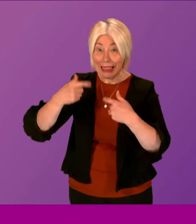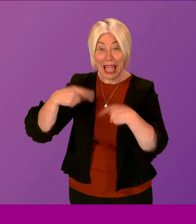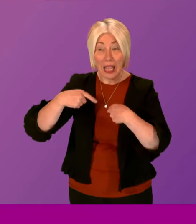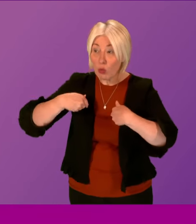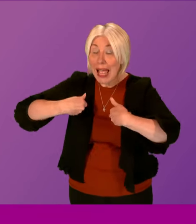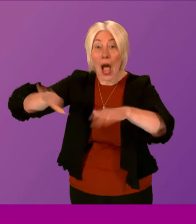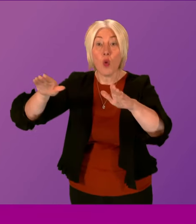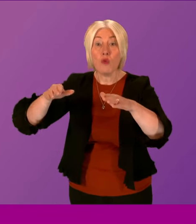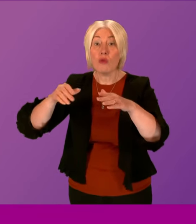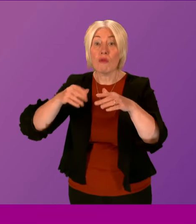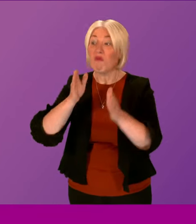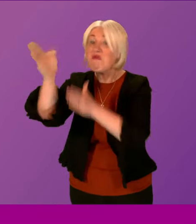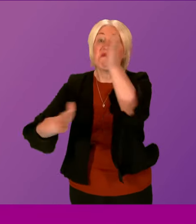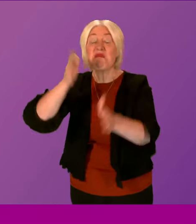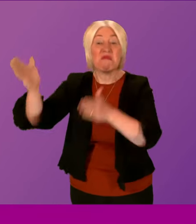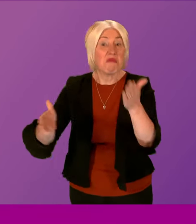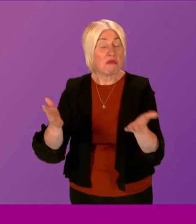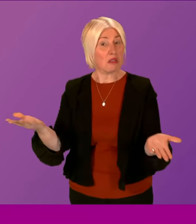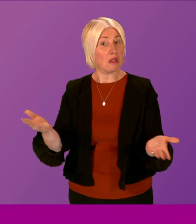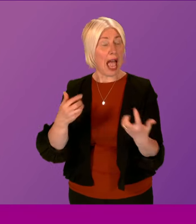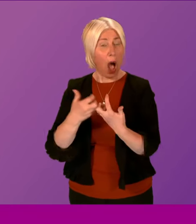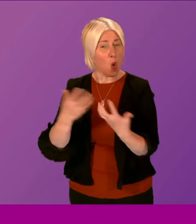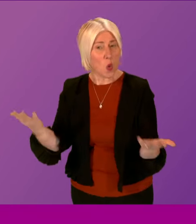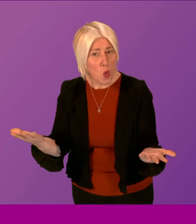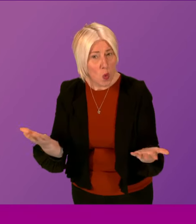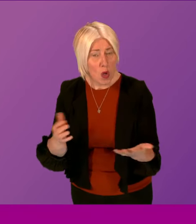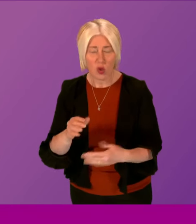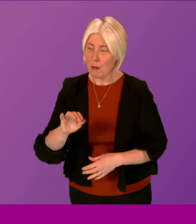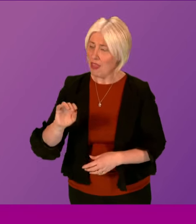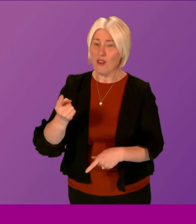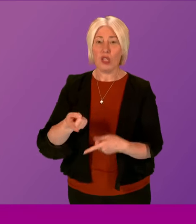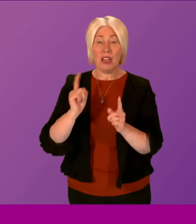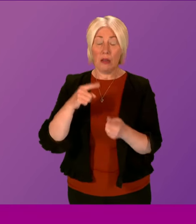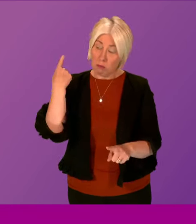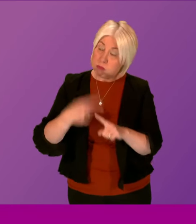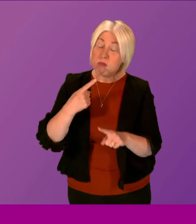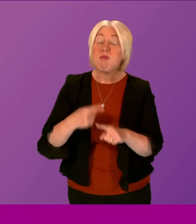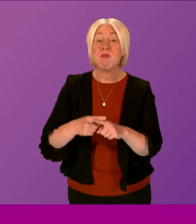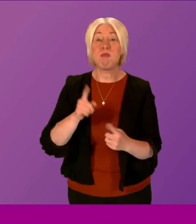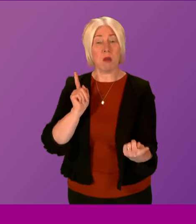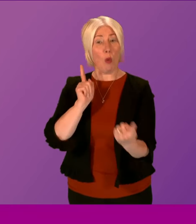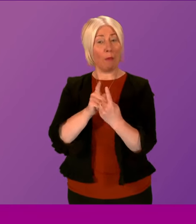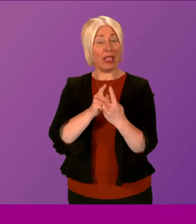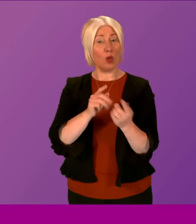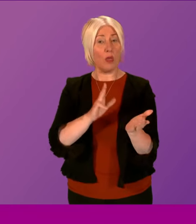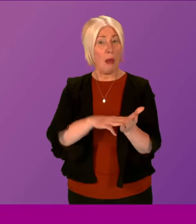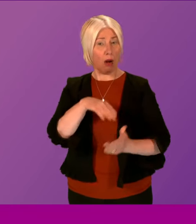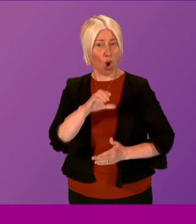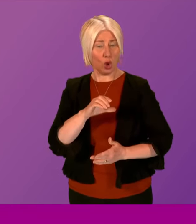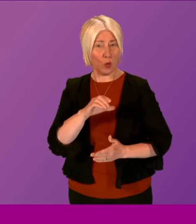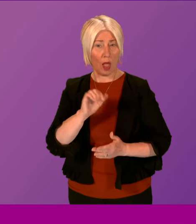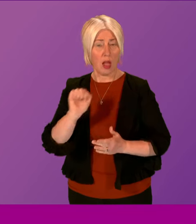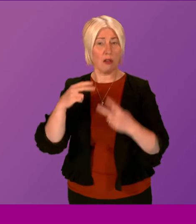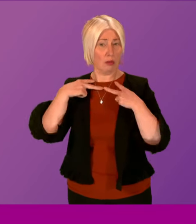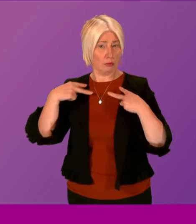So I hope the First Minister can take from this to urgently and immediately meet with Margaret Caldwell and